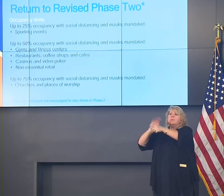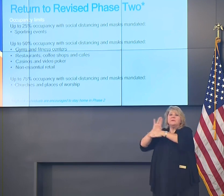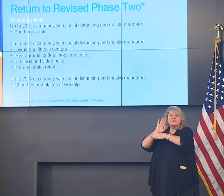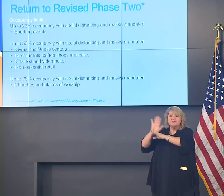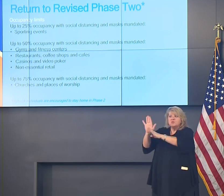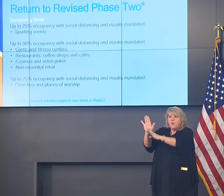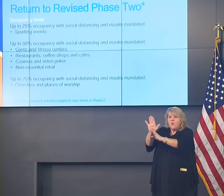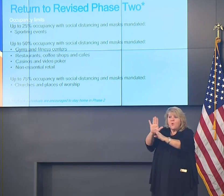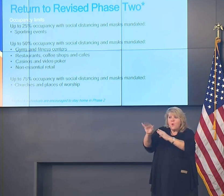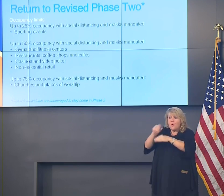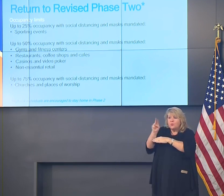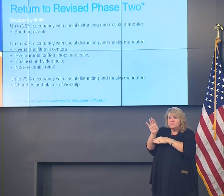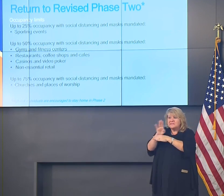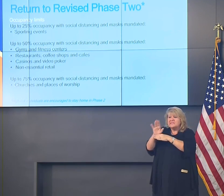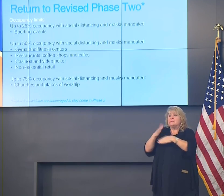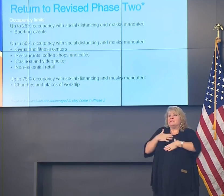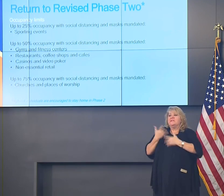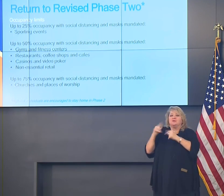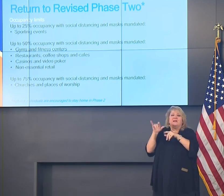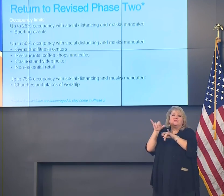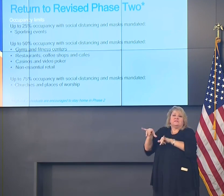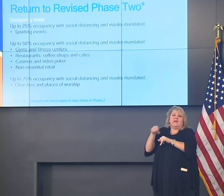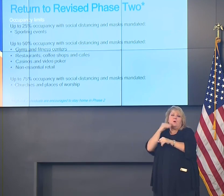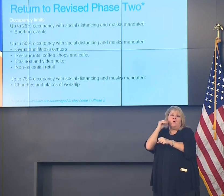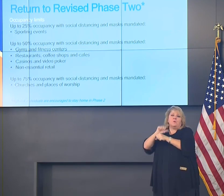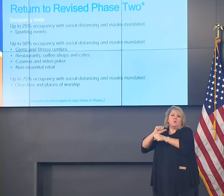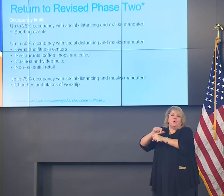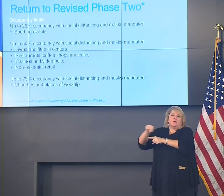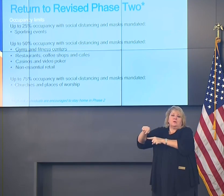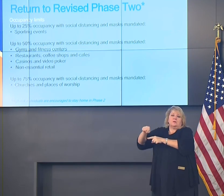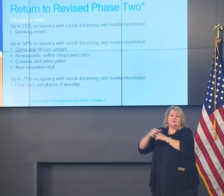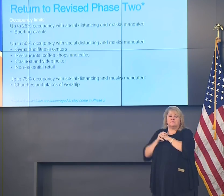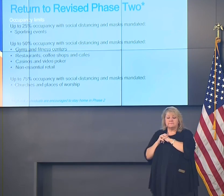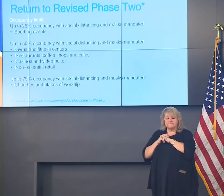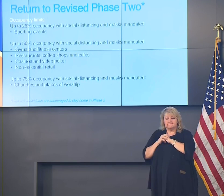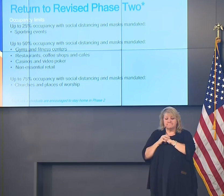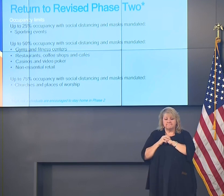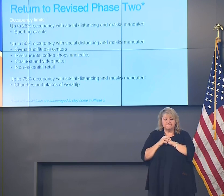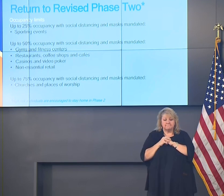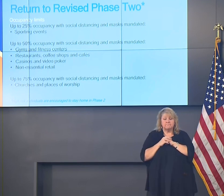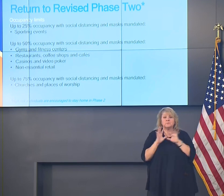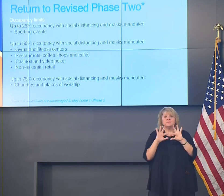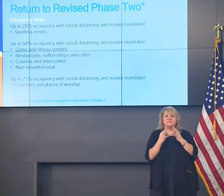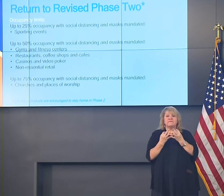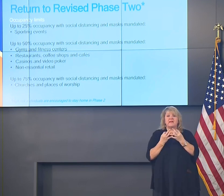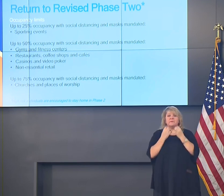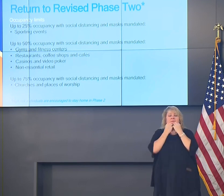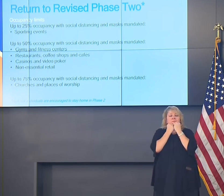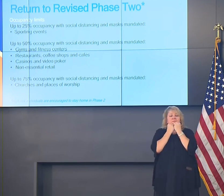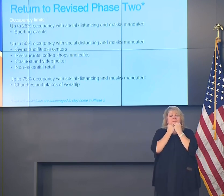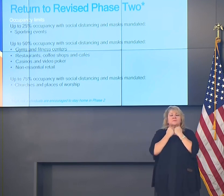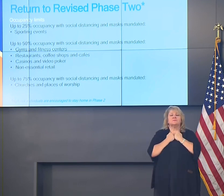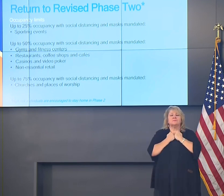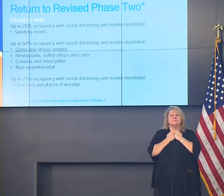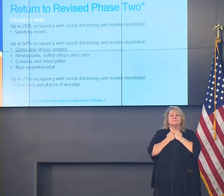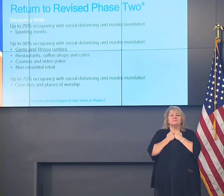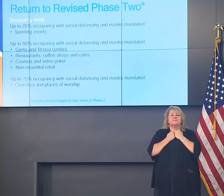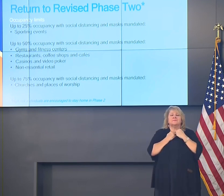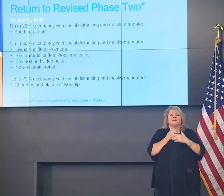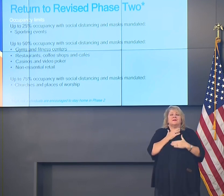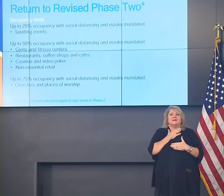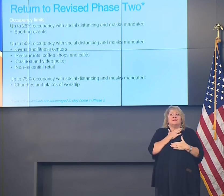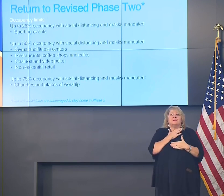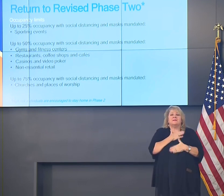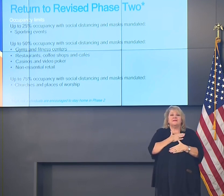to make sure that you engage in safe holiday-related activities, and not just for the